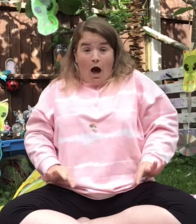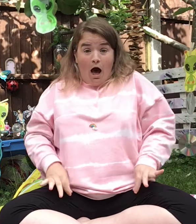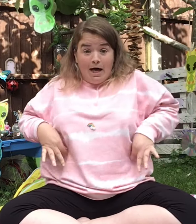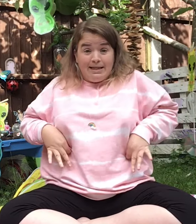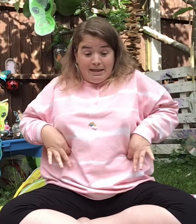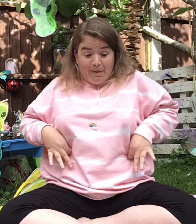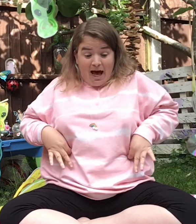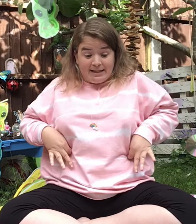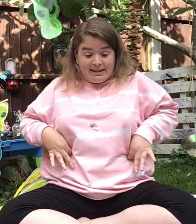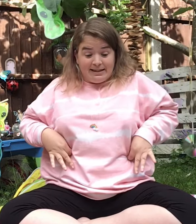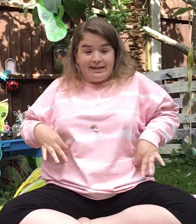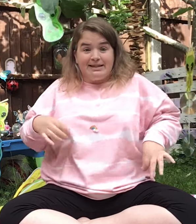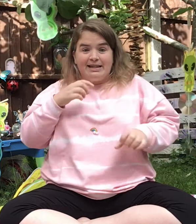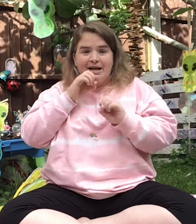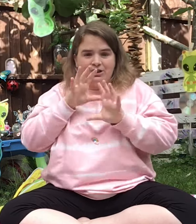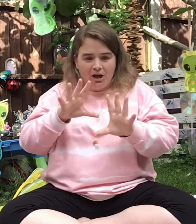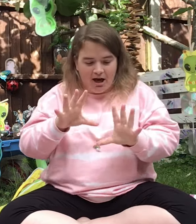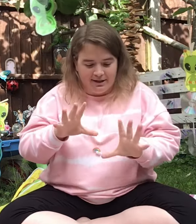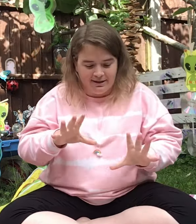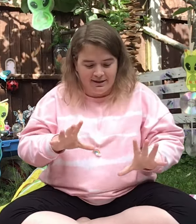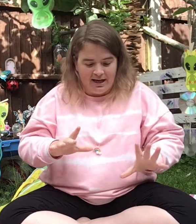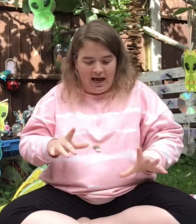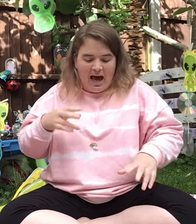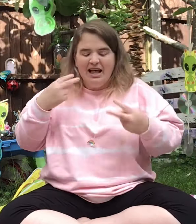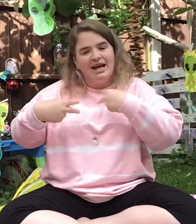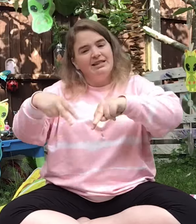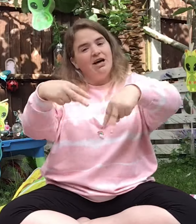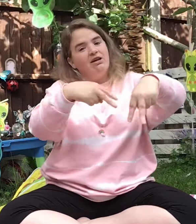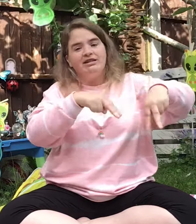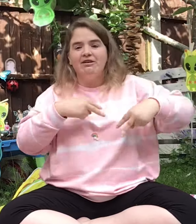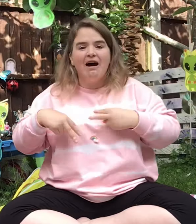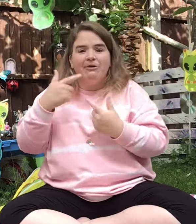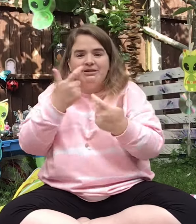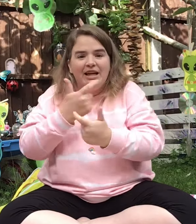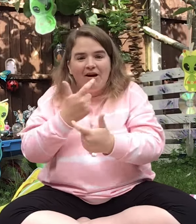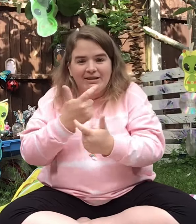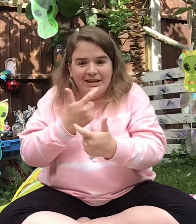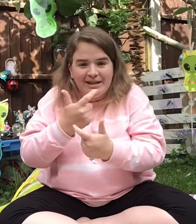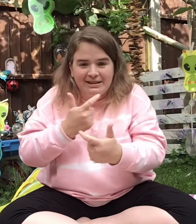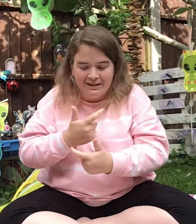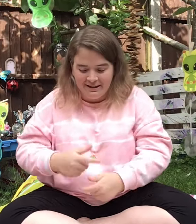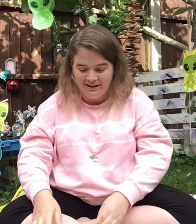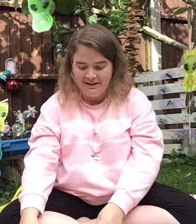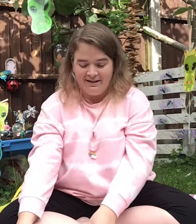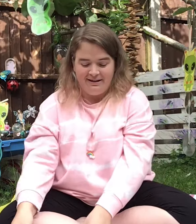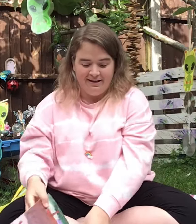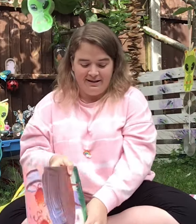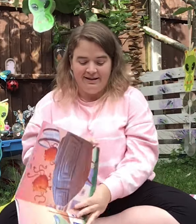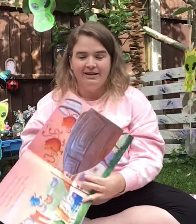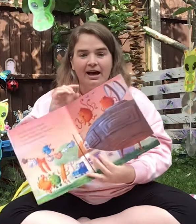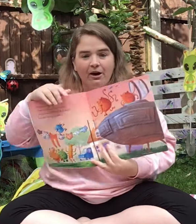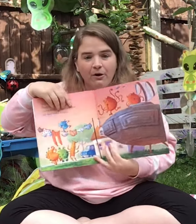Underpants! They chant. And they dance around delighted. There you go.